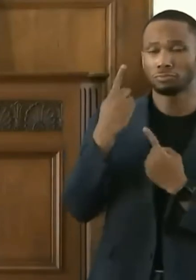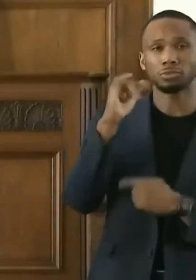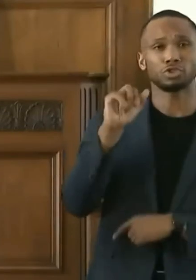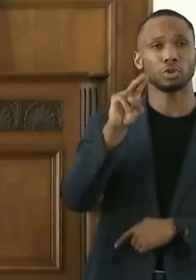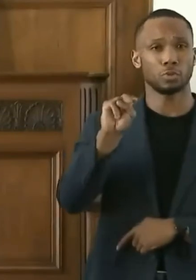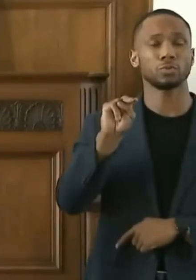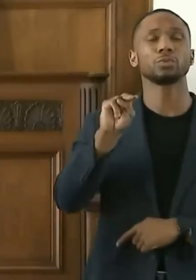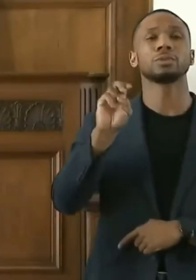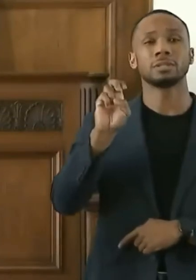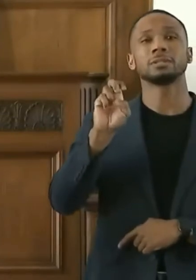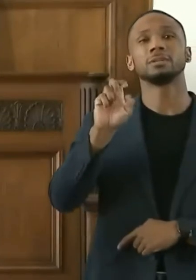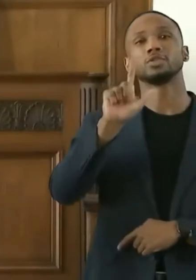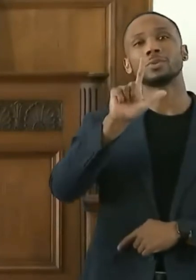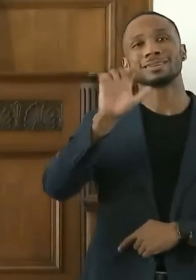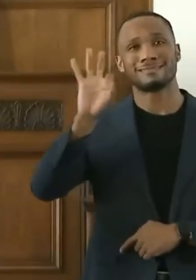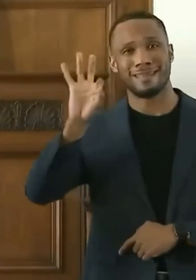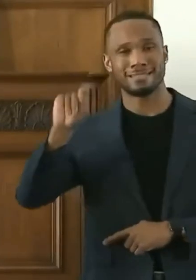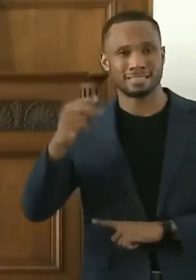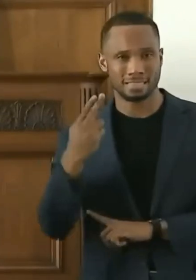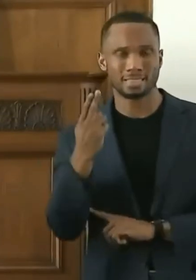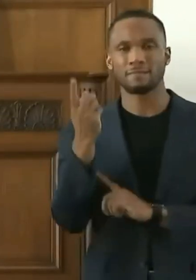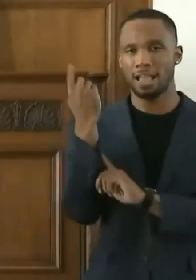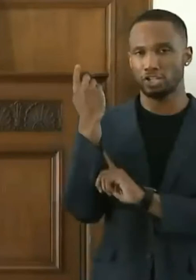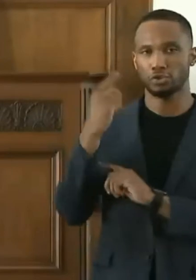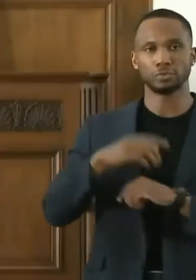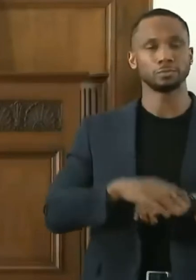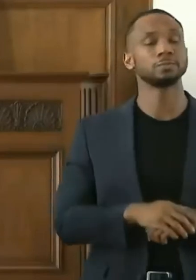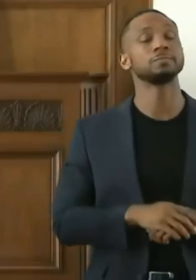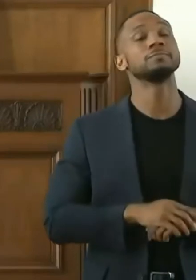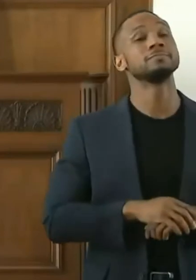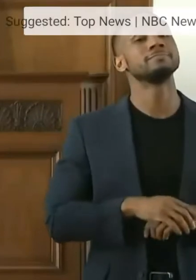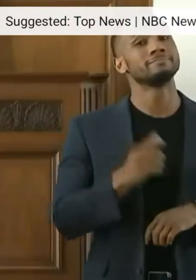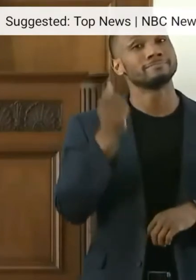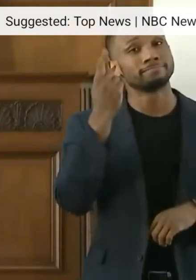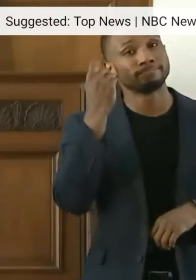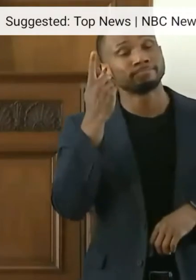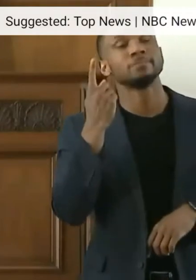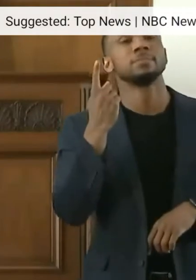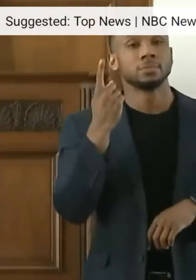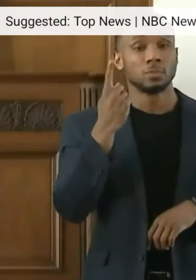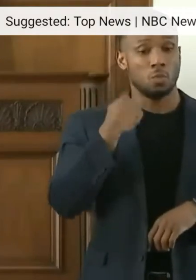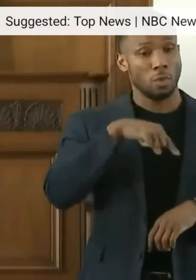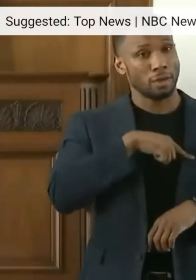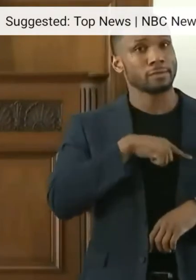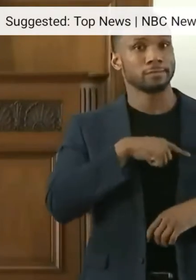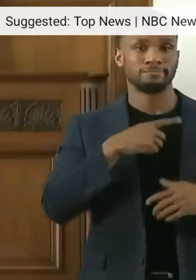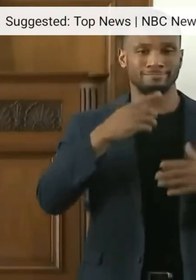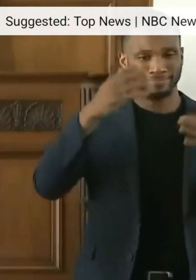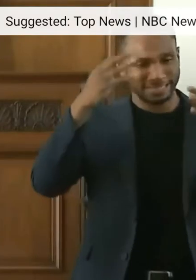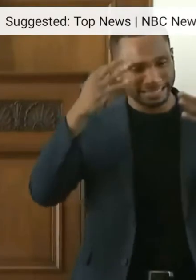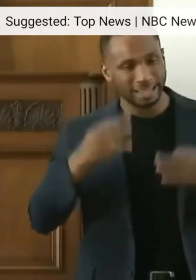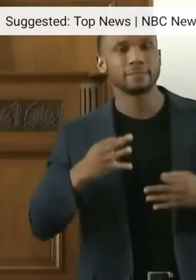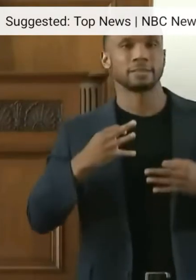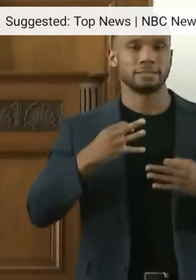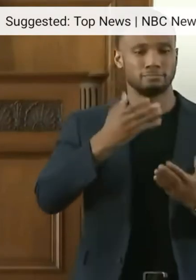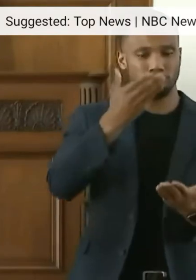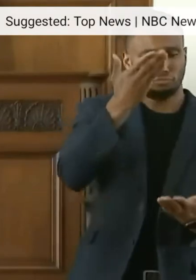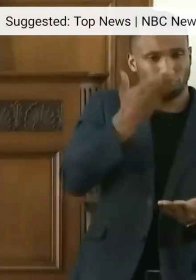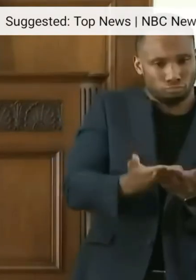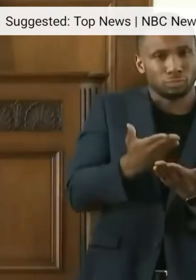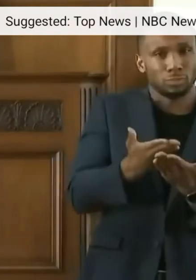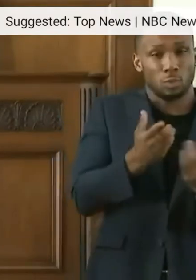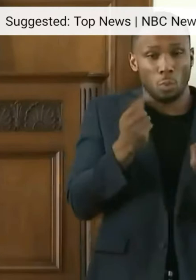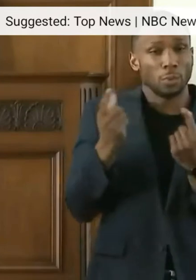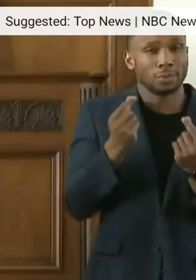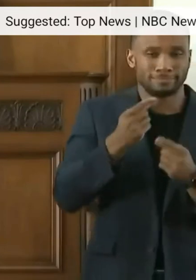29 of last year. Y'all, we are definitely an indication that we are moving in the